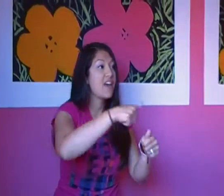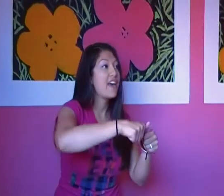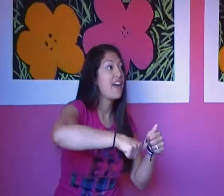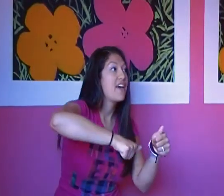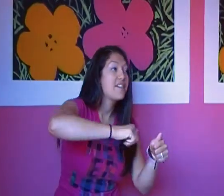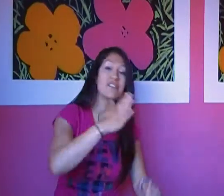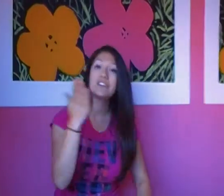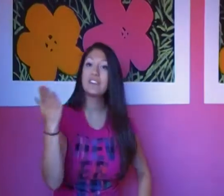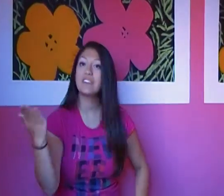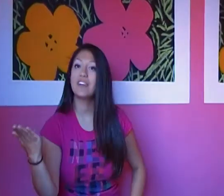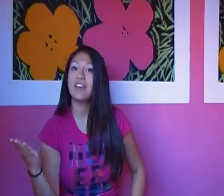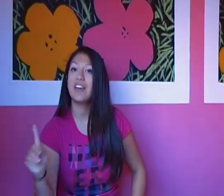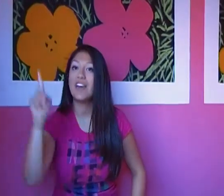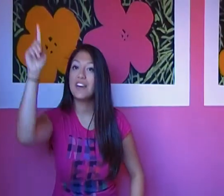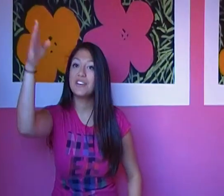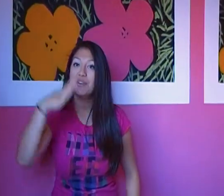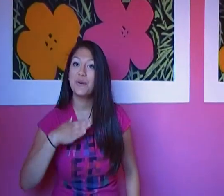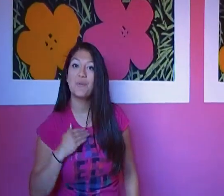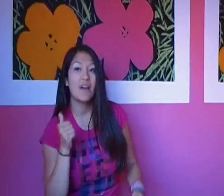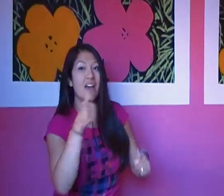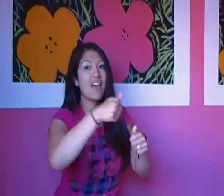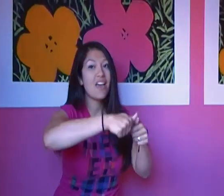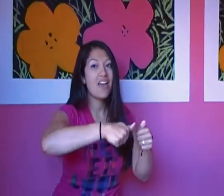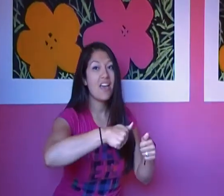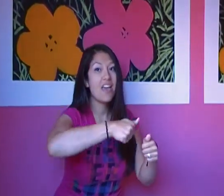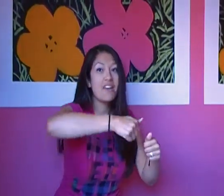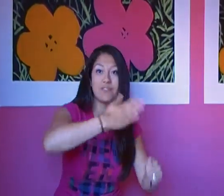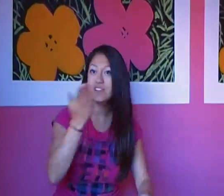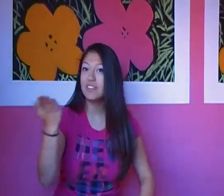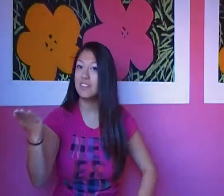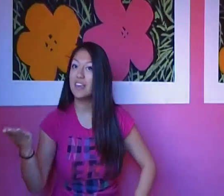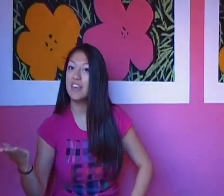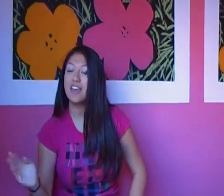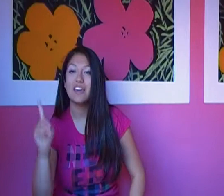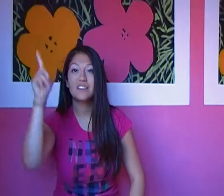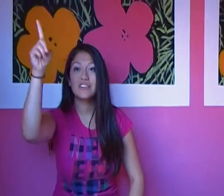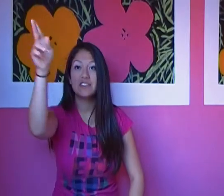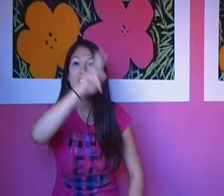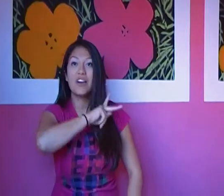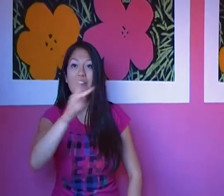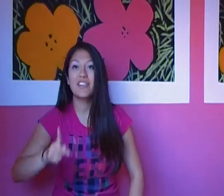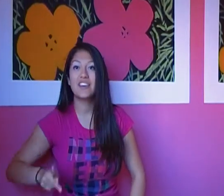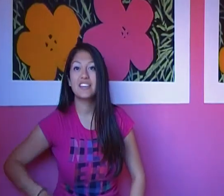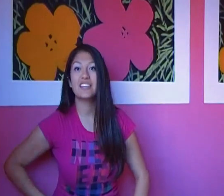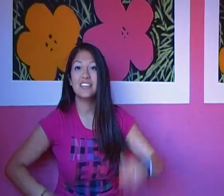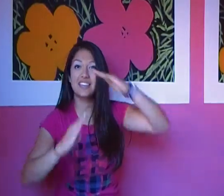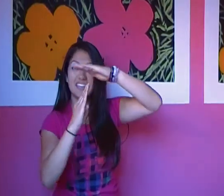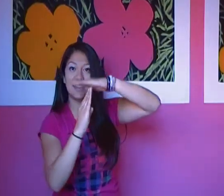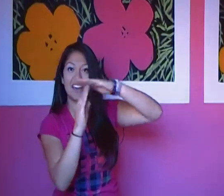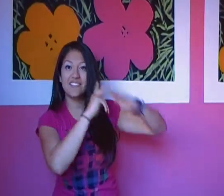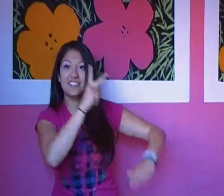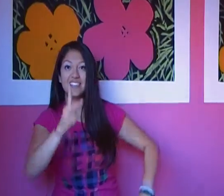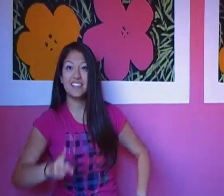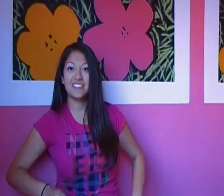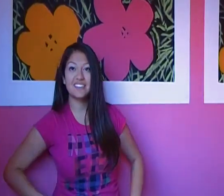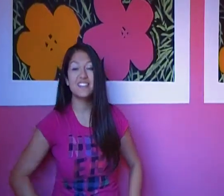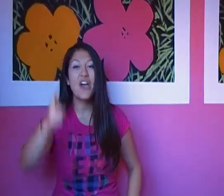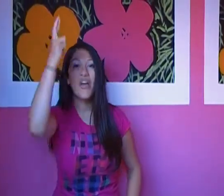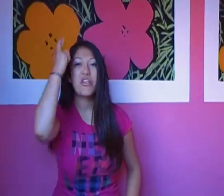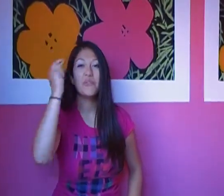everything. You're my everything. You're the key. The